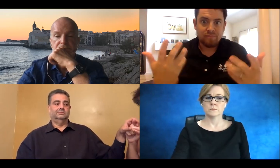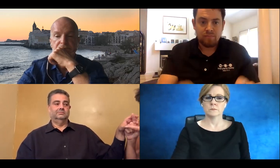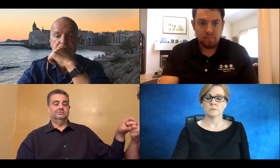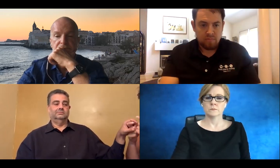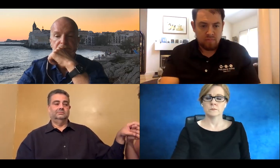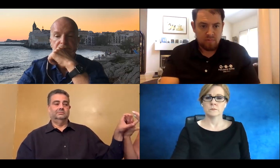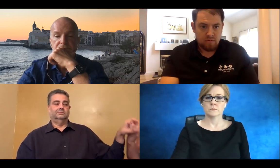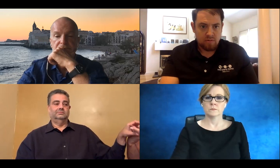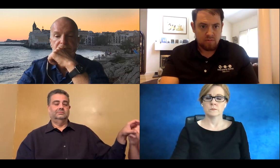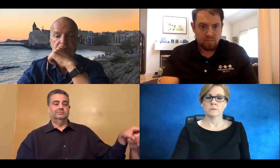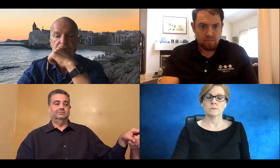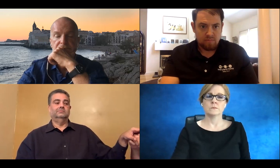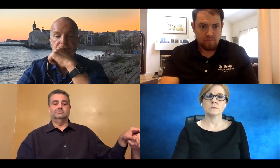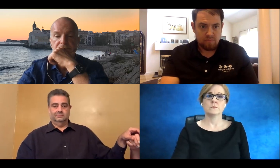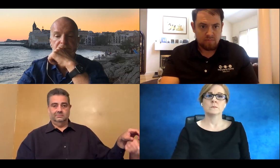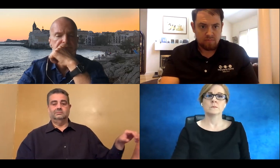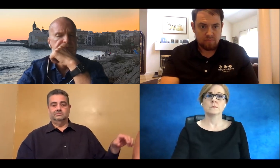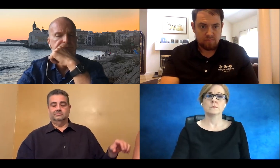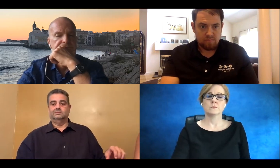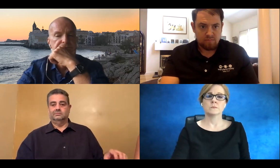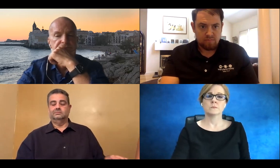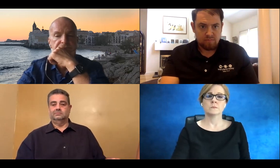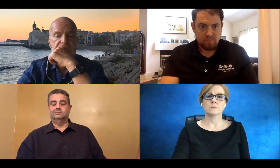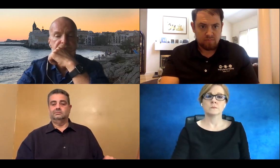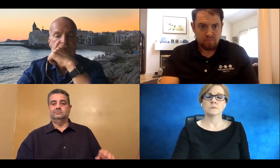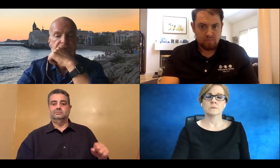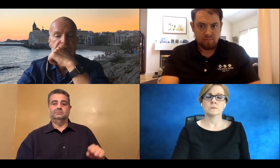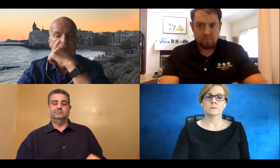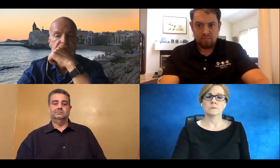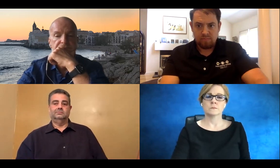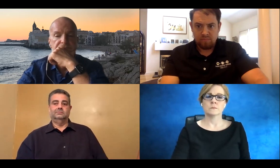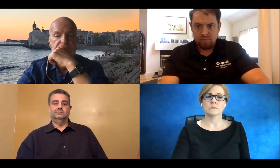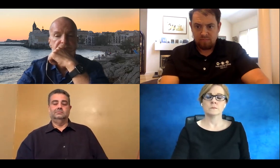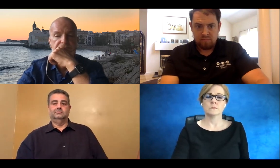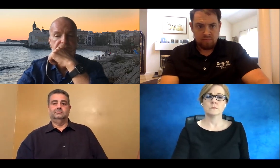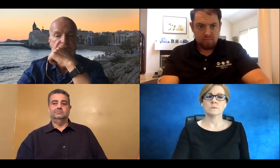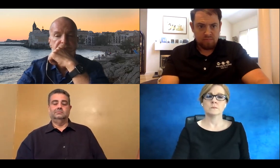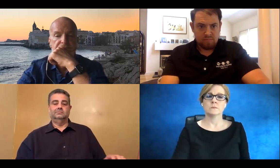your product also change to keep up with changes in native RTT?